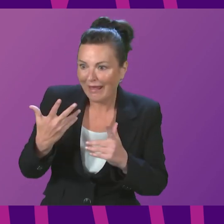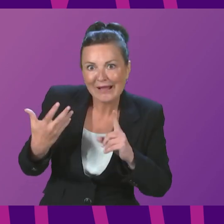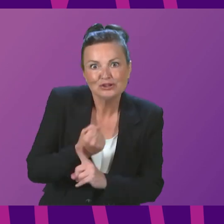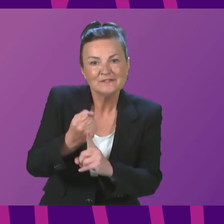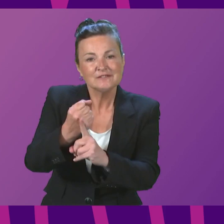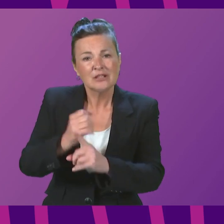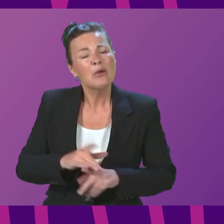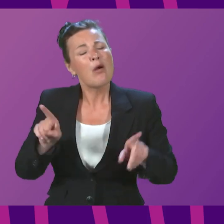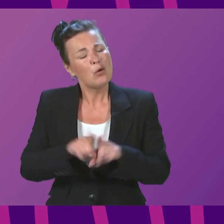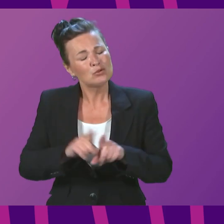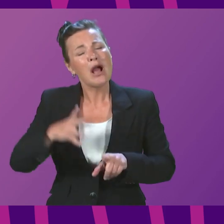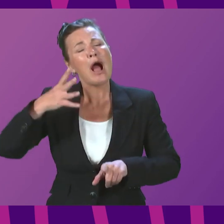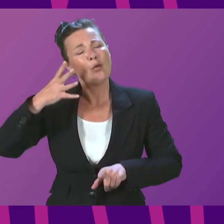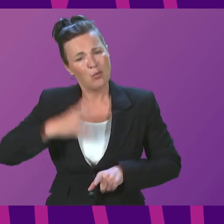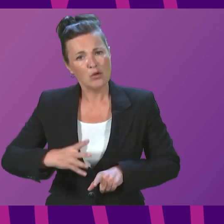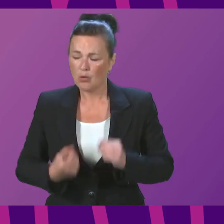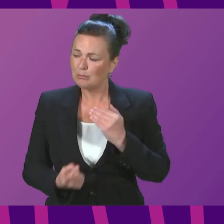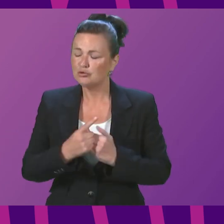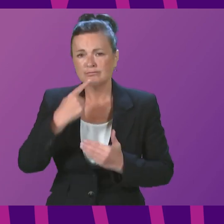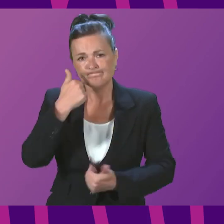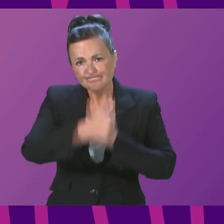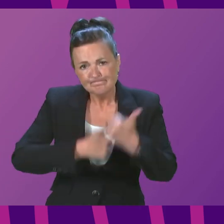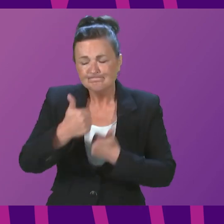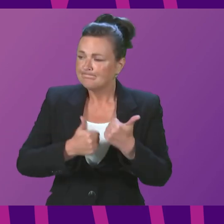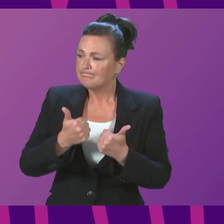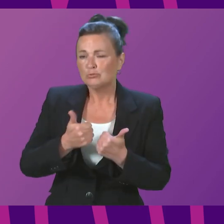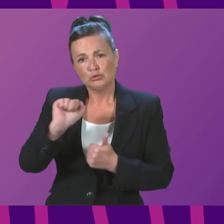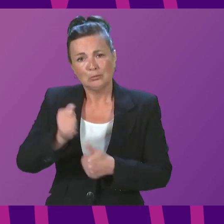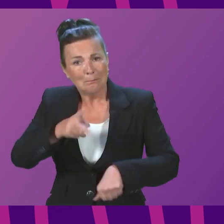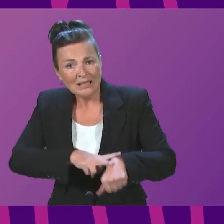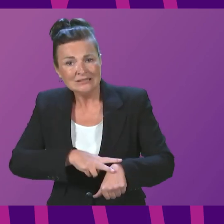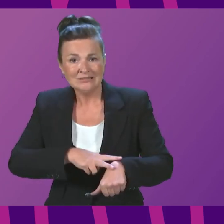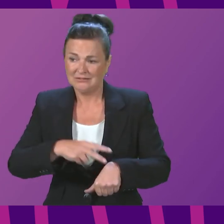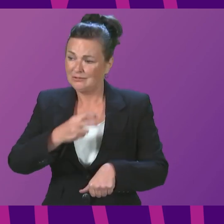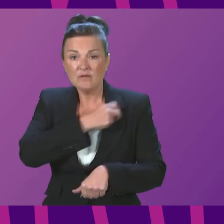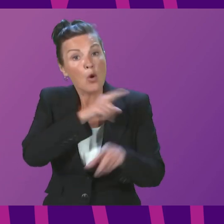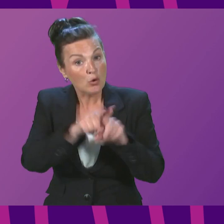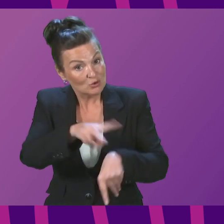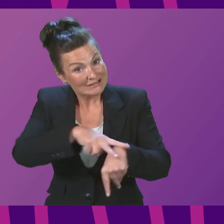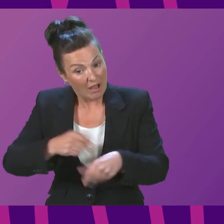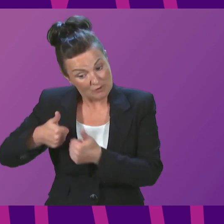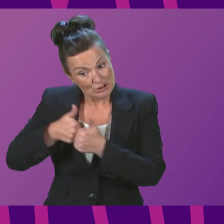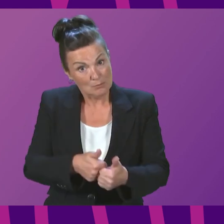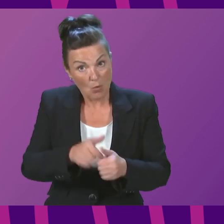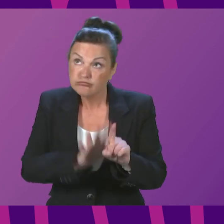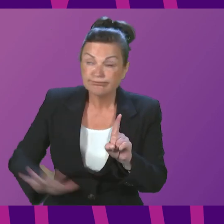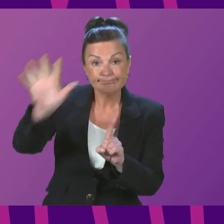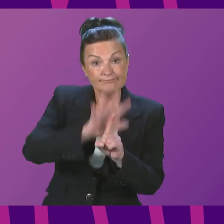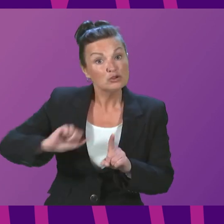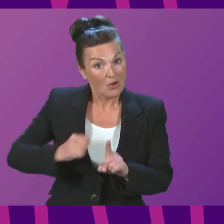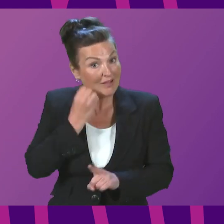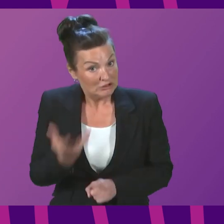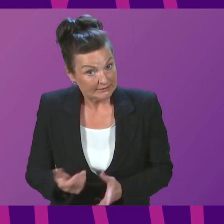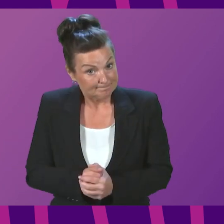again today, take the opportunity to pay tribute to the work of our police officers, and indeed the staff who support them up and down the country every single day.